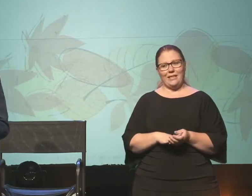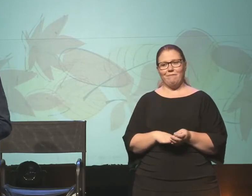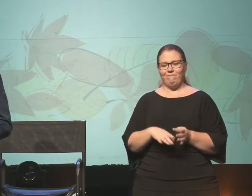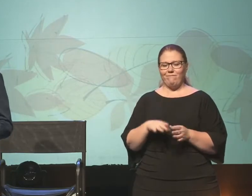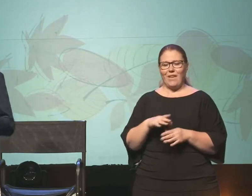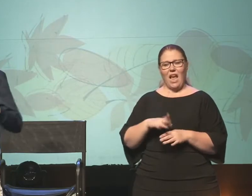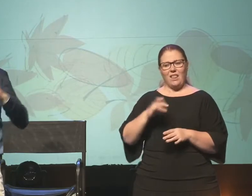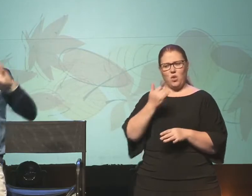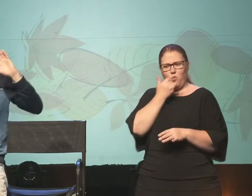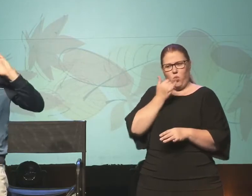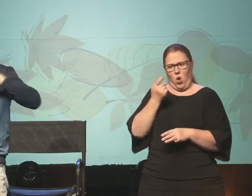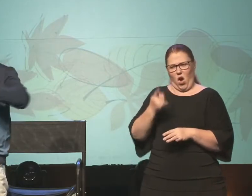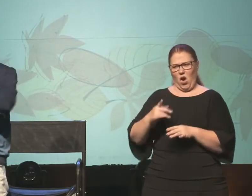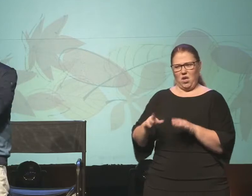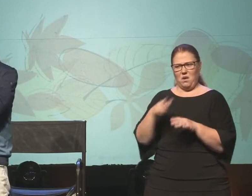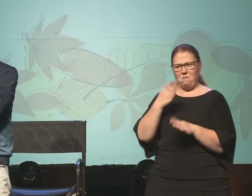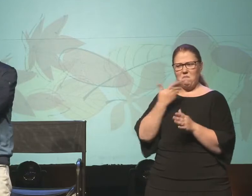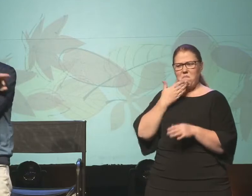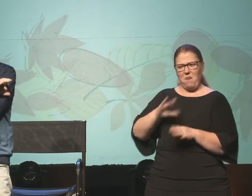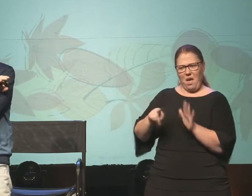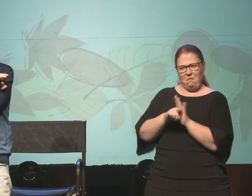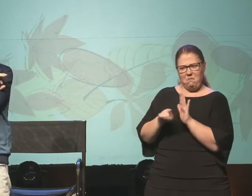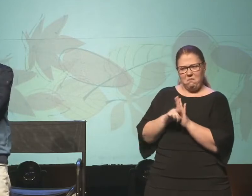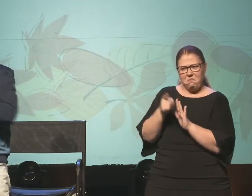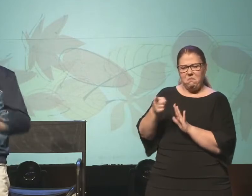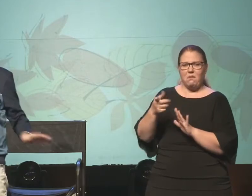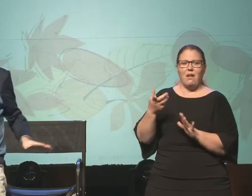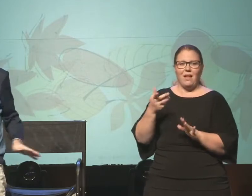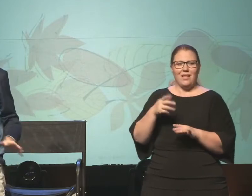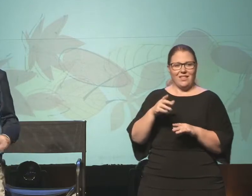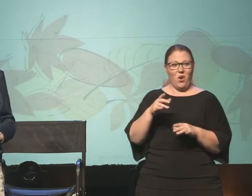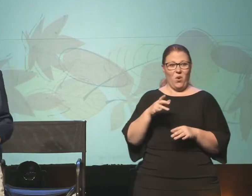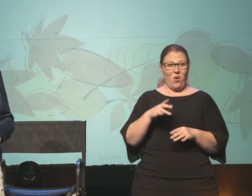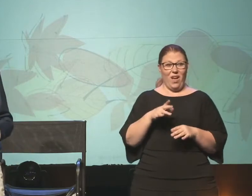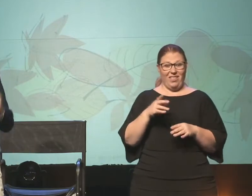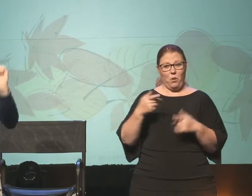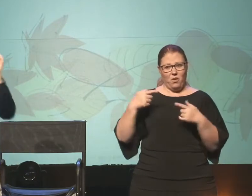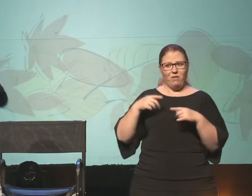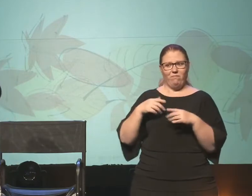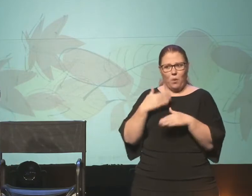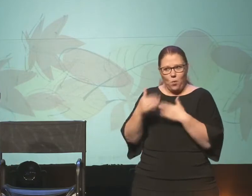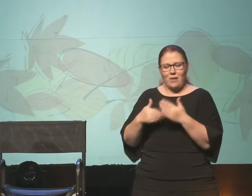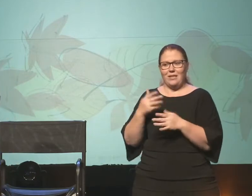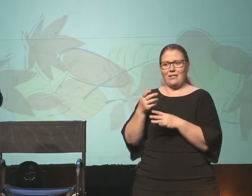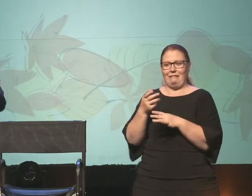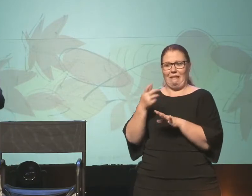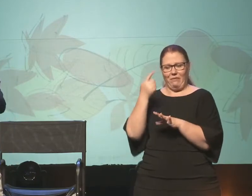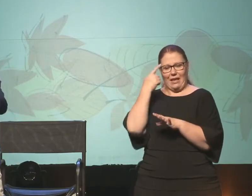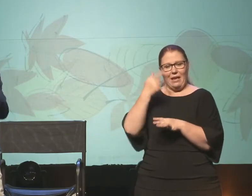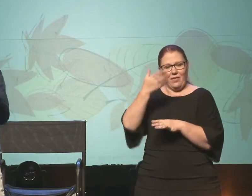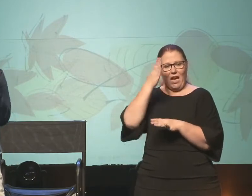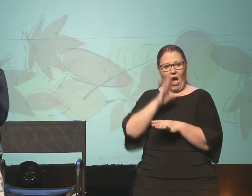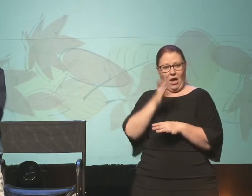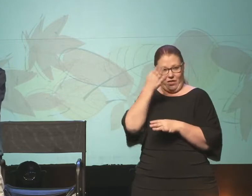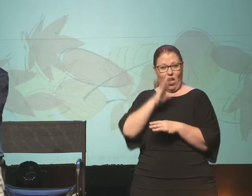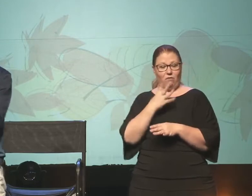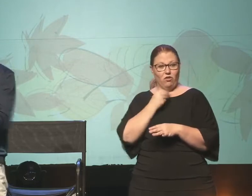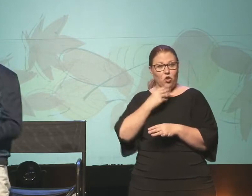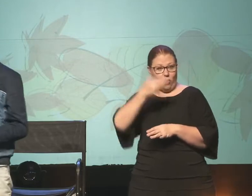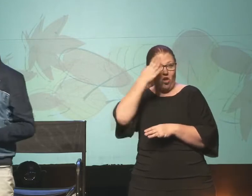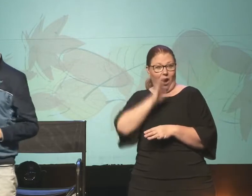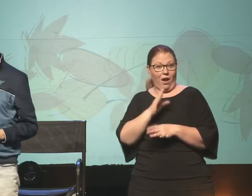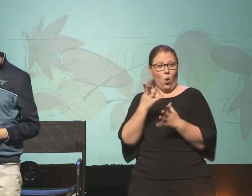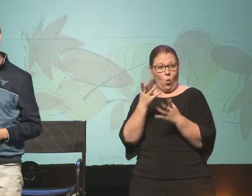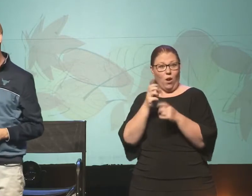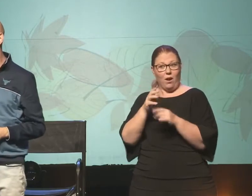heretic. They were in the process of making what a Samaritan would think would be the biggest mistake, thinking that Yahweh, their God, the God of the Hebrews, wanted to be